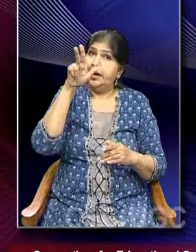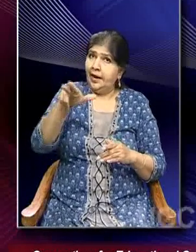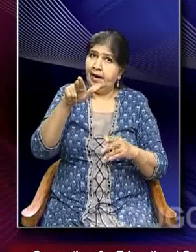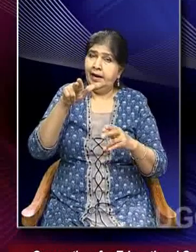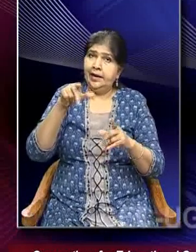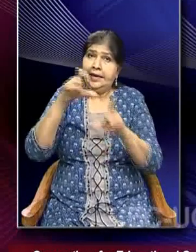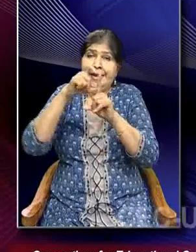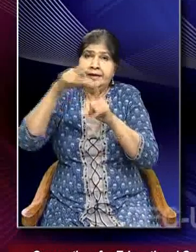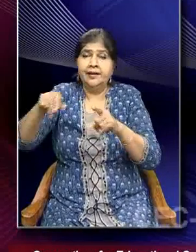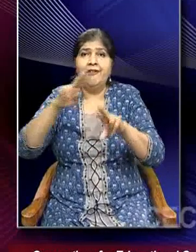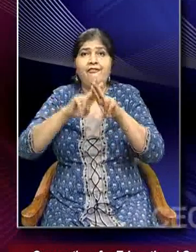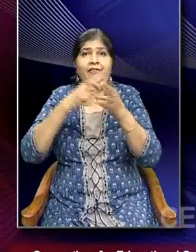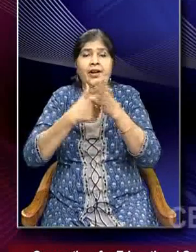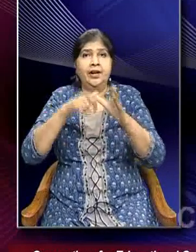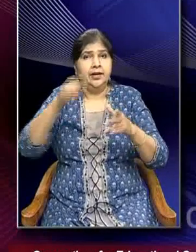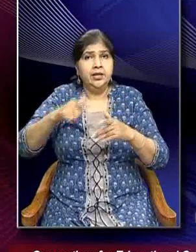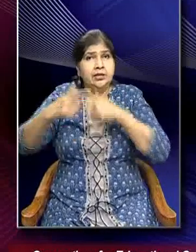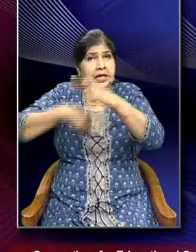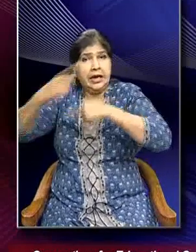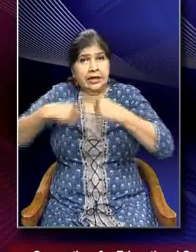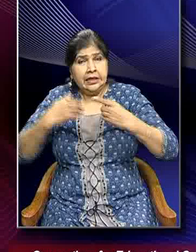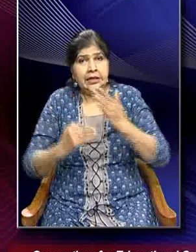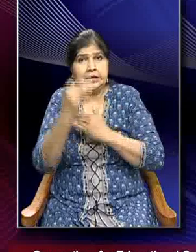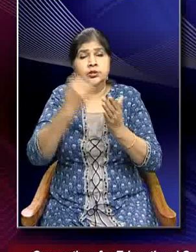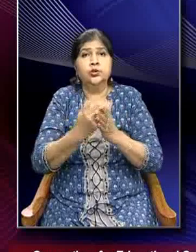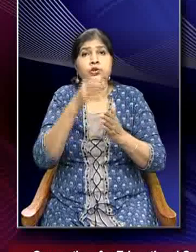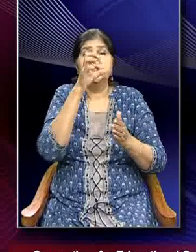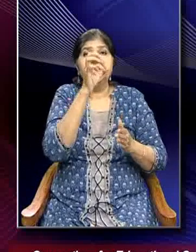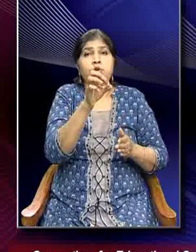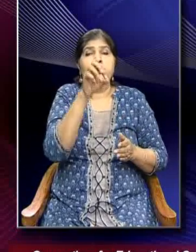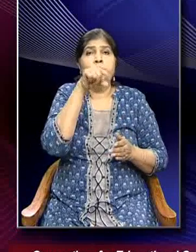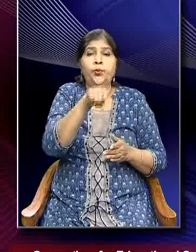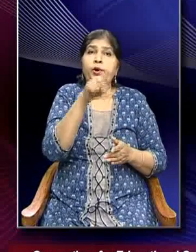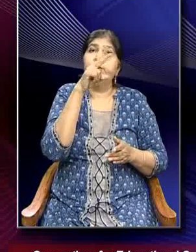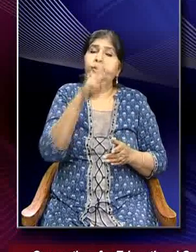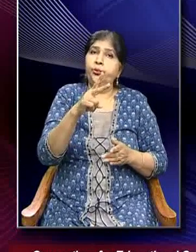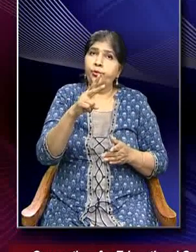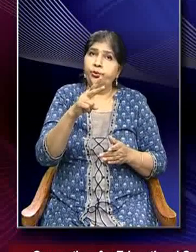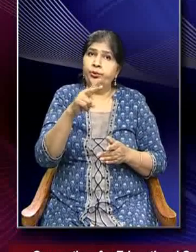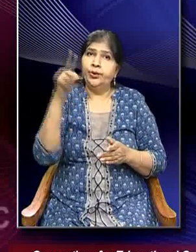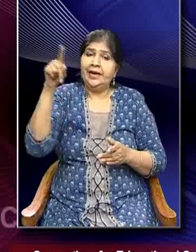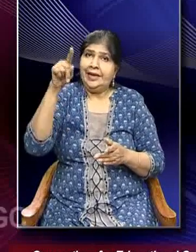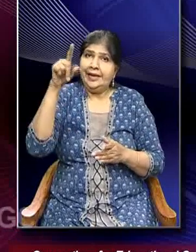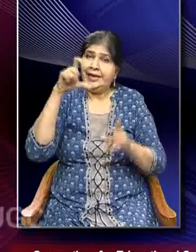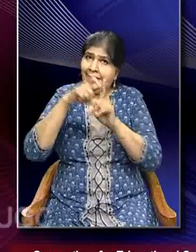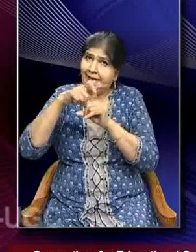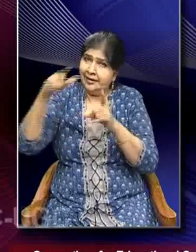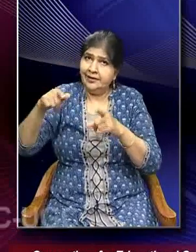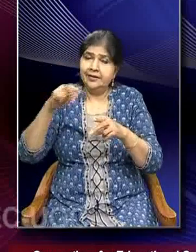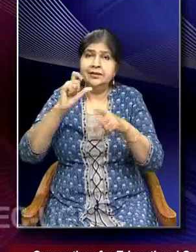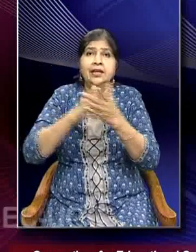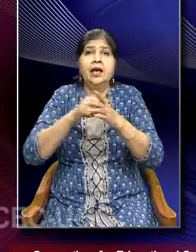number that is currently increasing by 0.2 degree Celsius, 0.38 degrees Fahrenheit